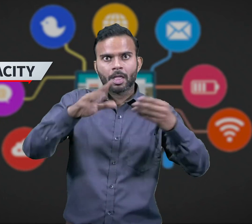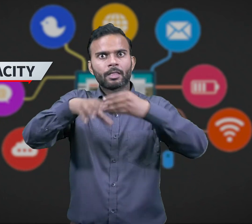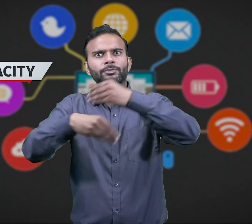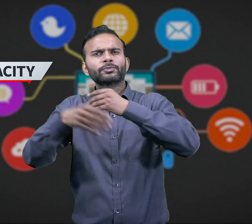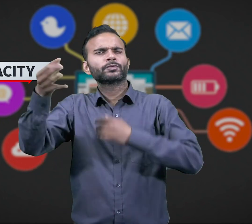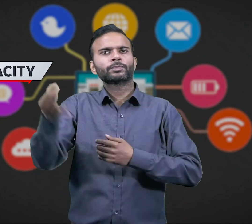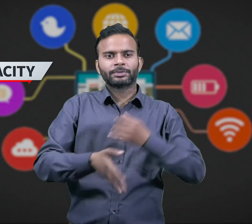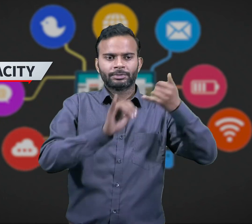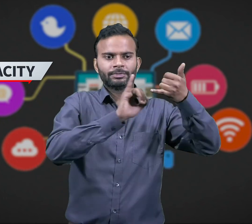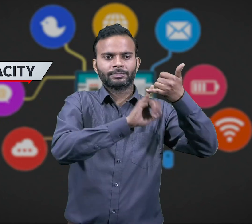of memory.